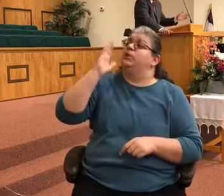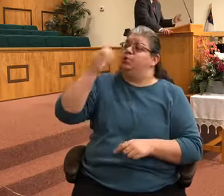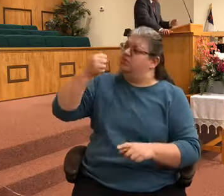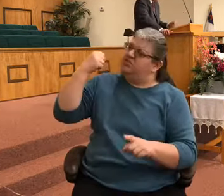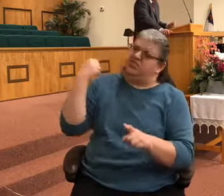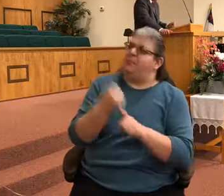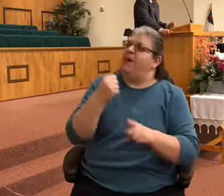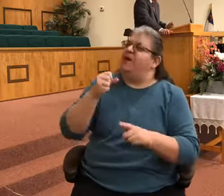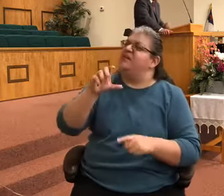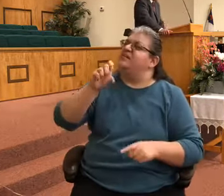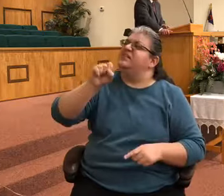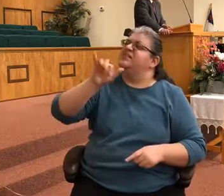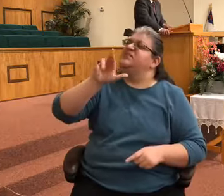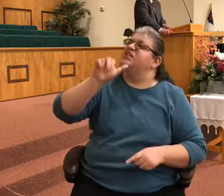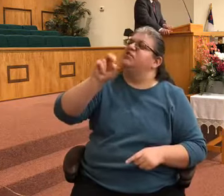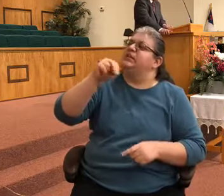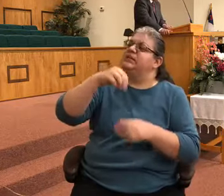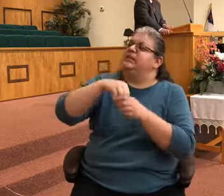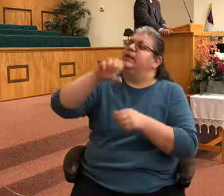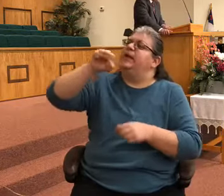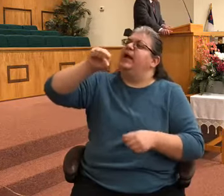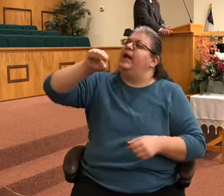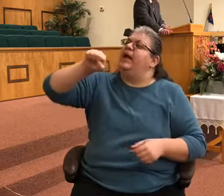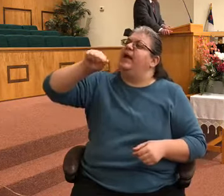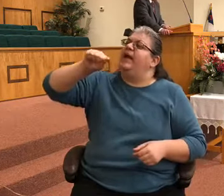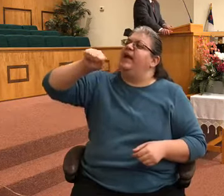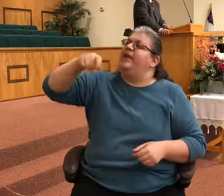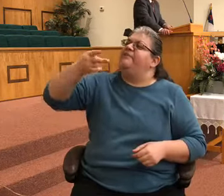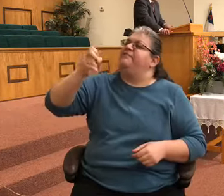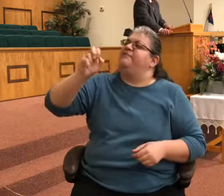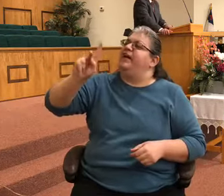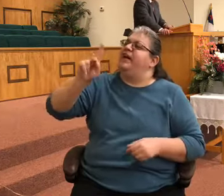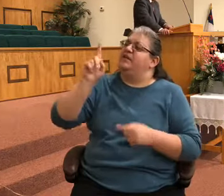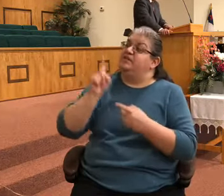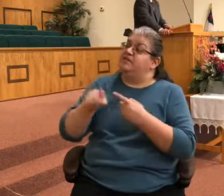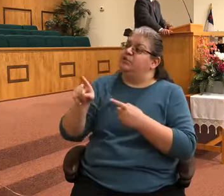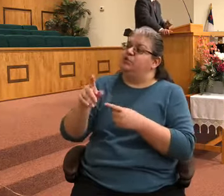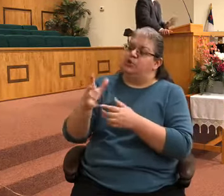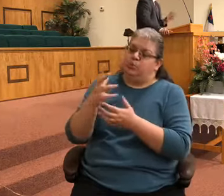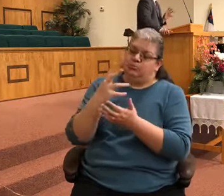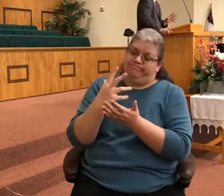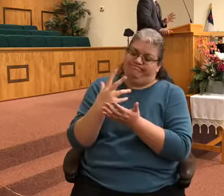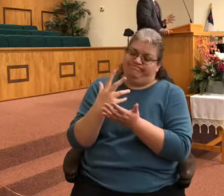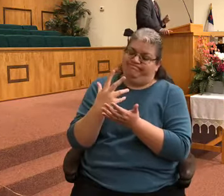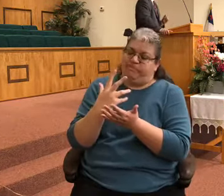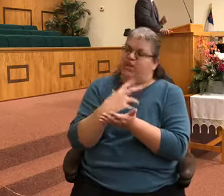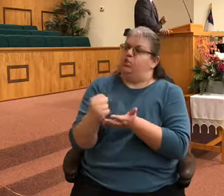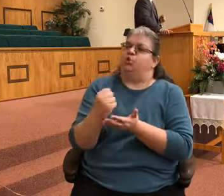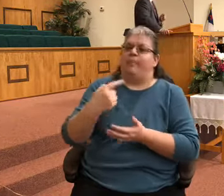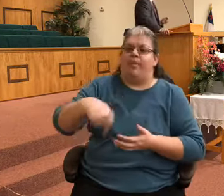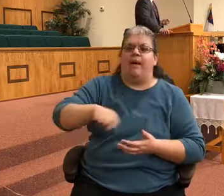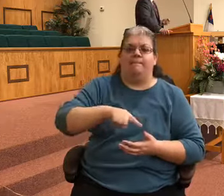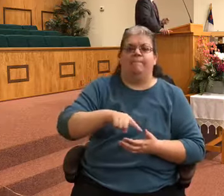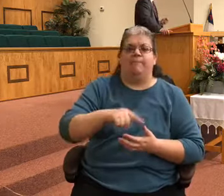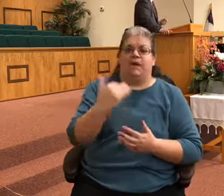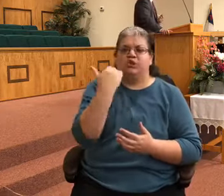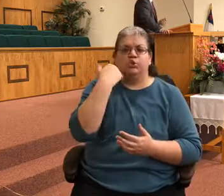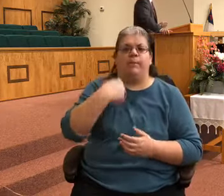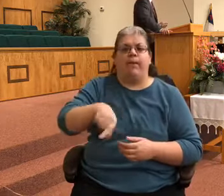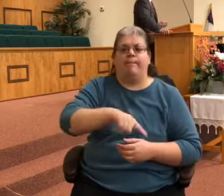Aphek till thou have consumed them. I want to talk to you tonight about the arrow of the Lord's